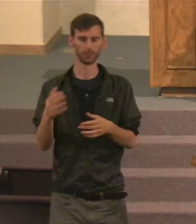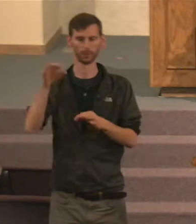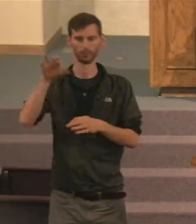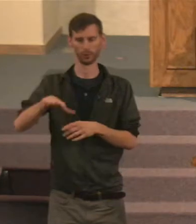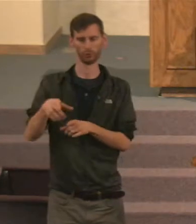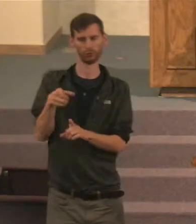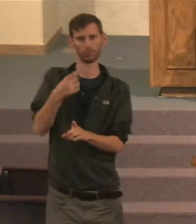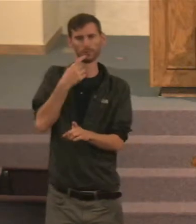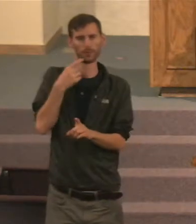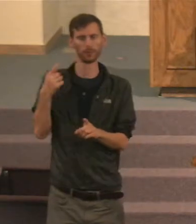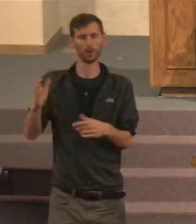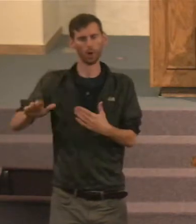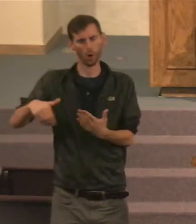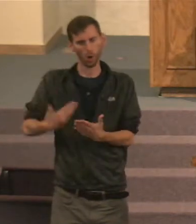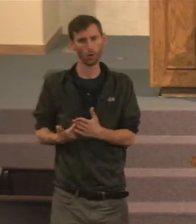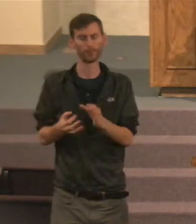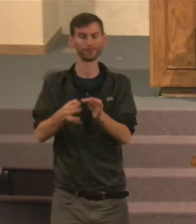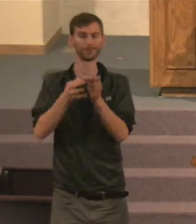You know, I mentioned,